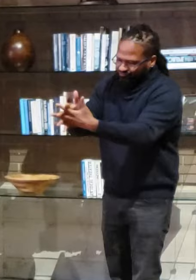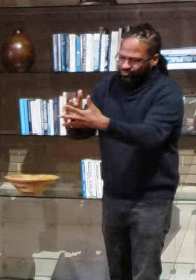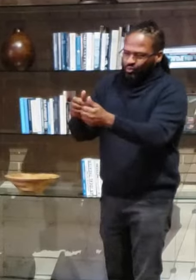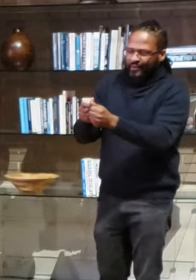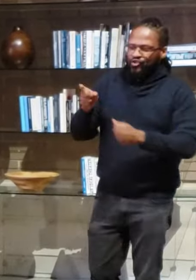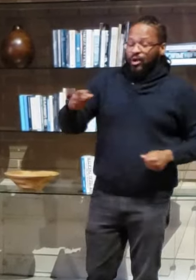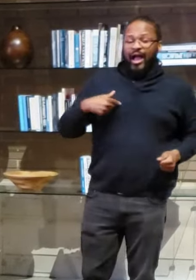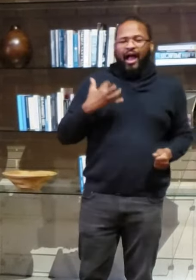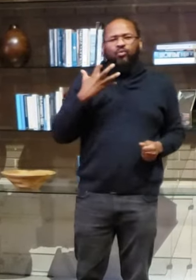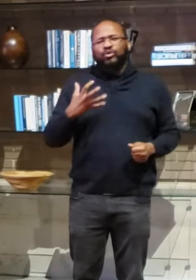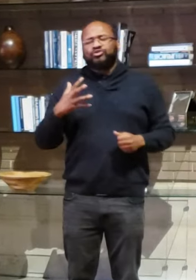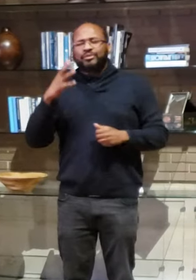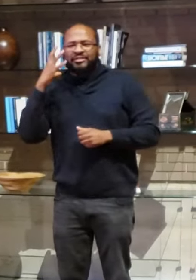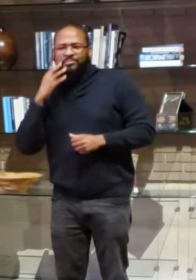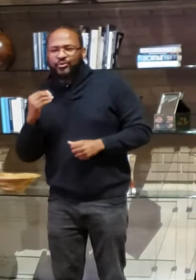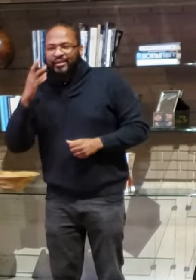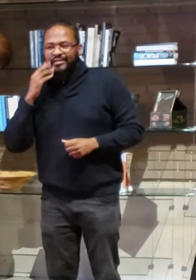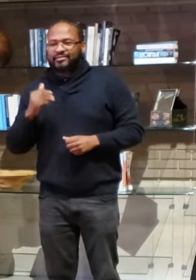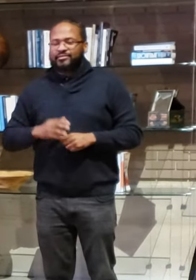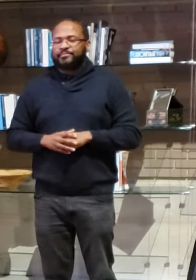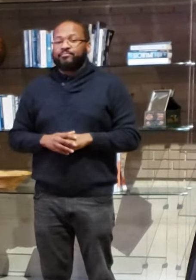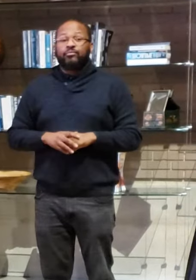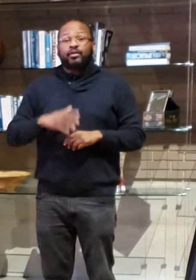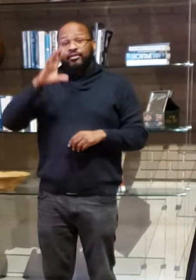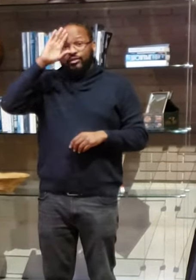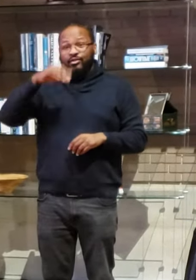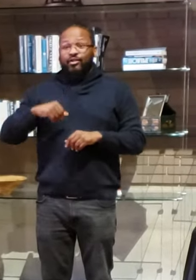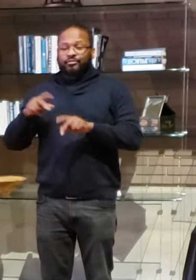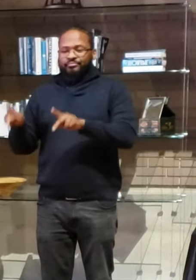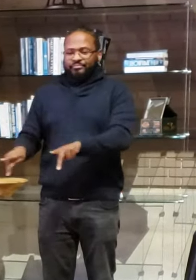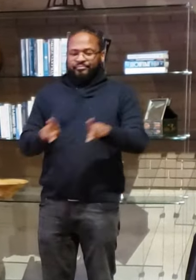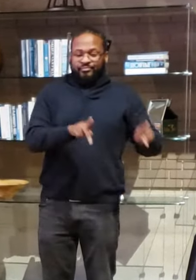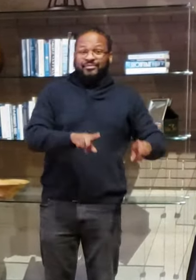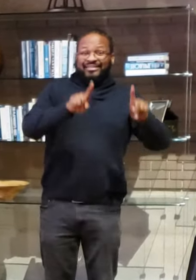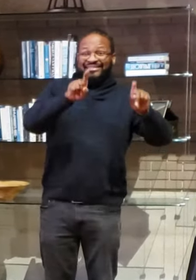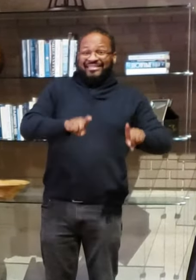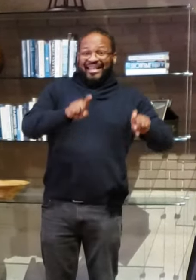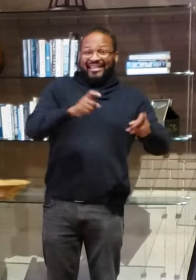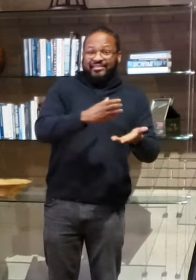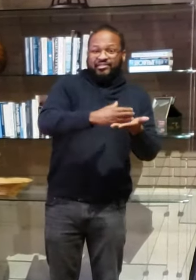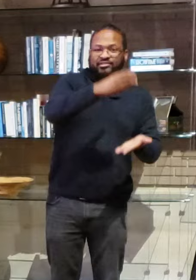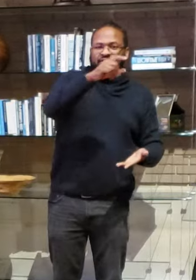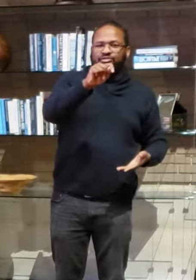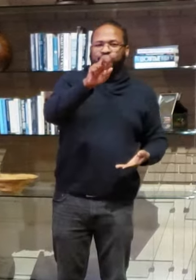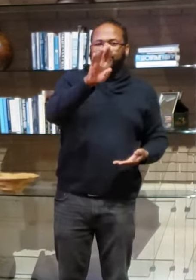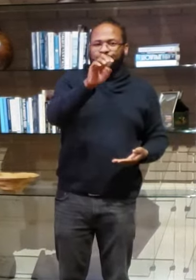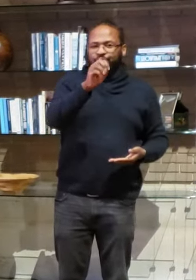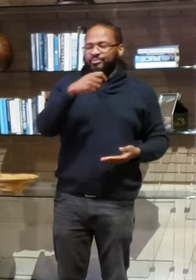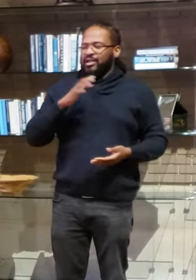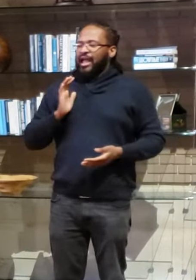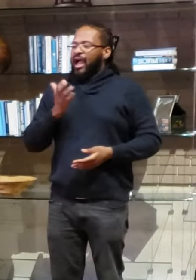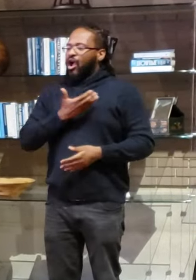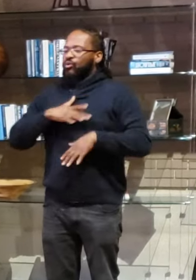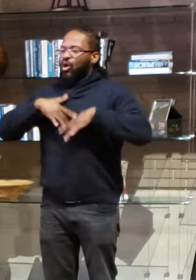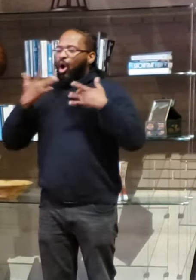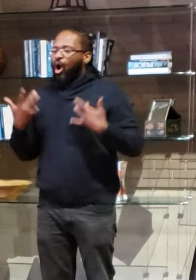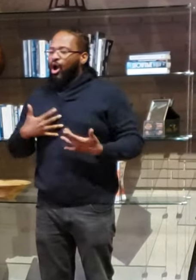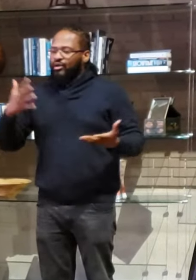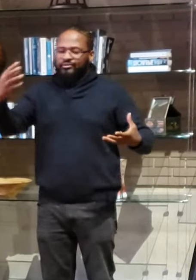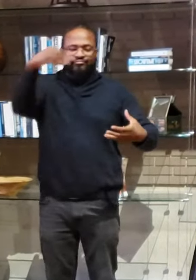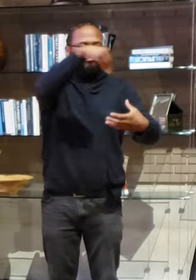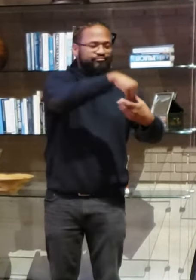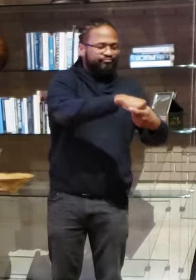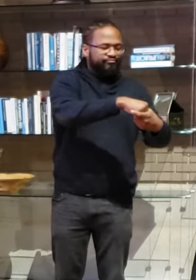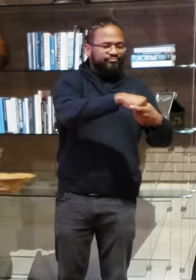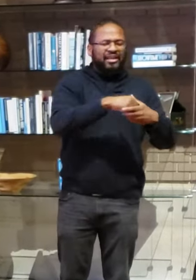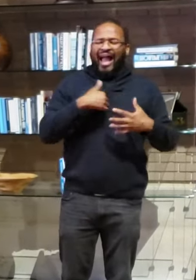Put our hearts into test tubes and see if we can create something better than our love. I want to experience life with